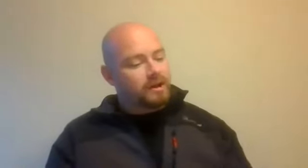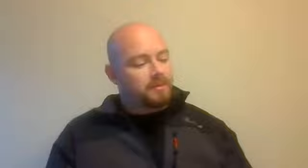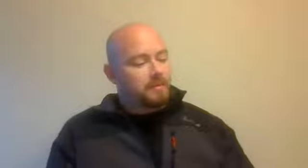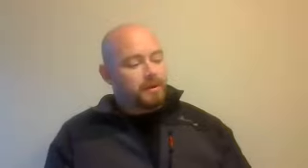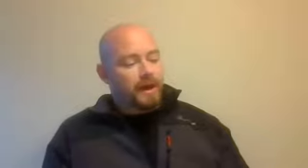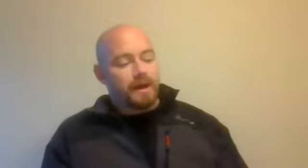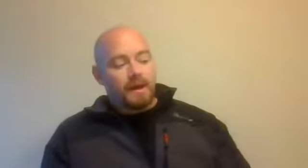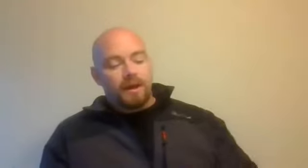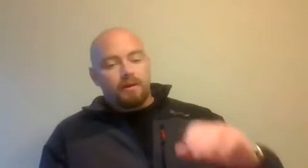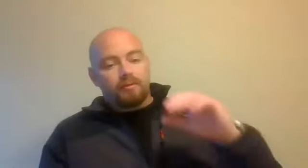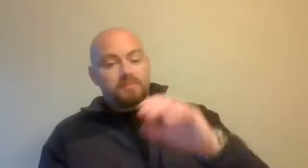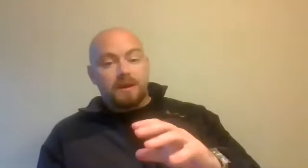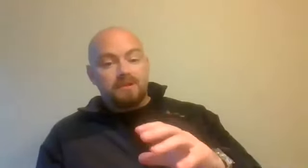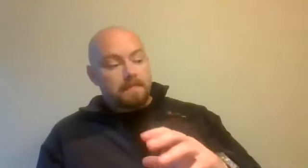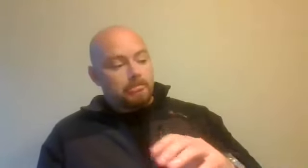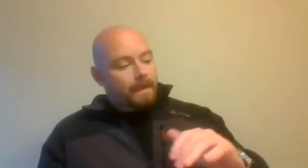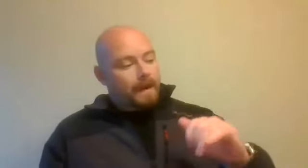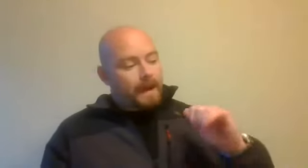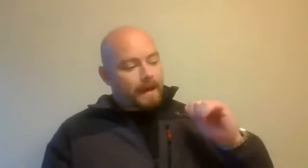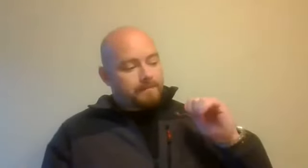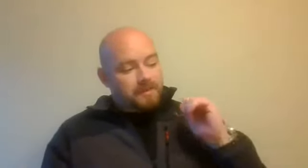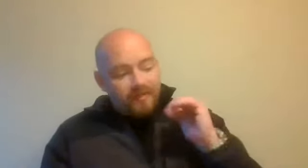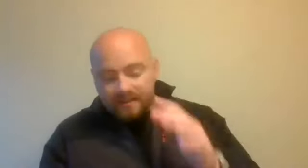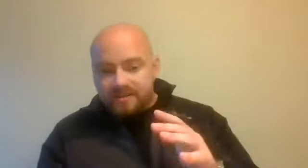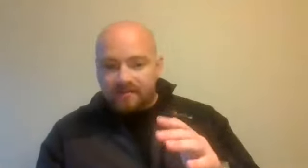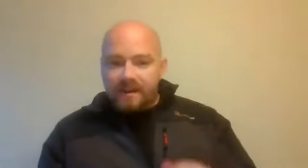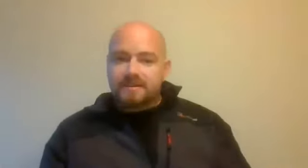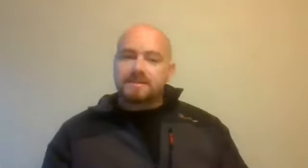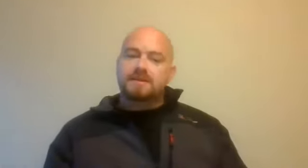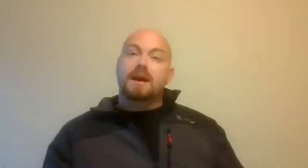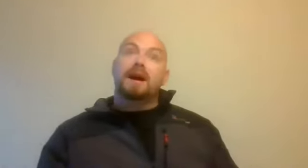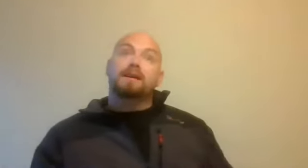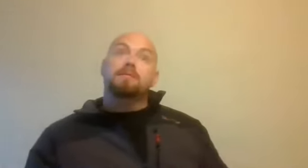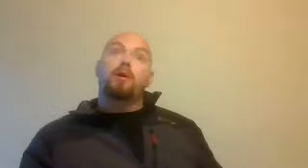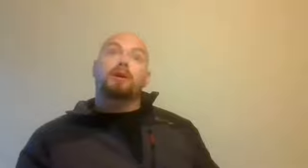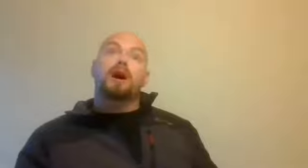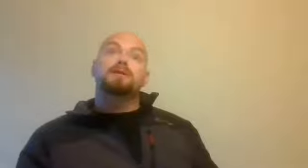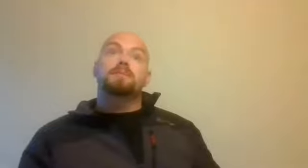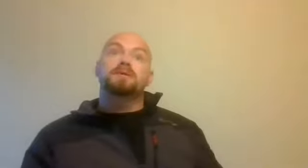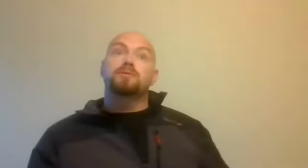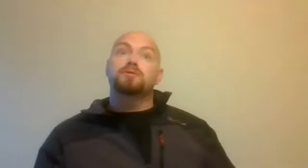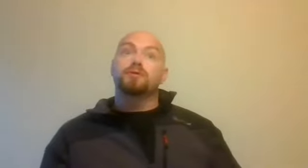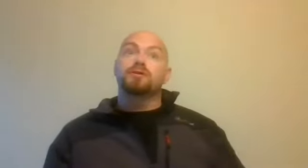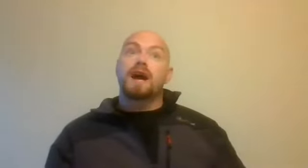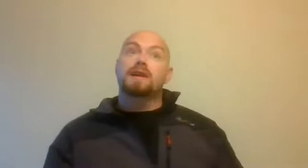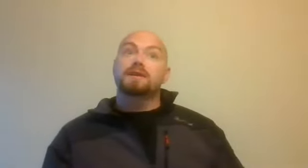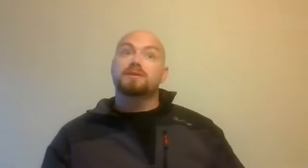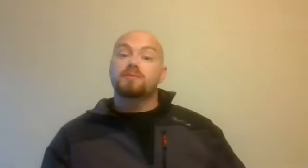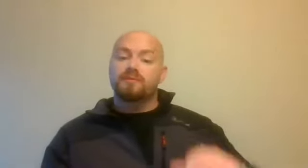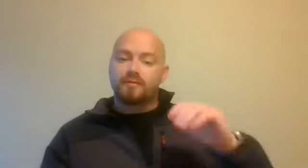a little bit about risk perception, sort of factors that affect us, and an important concept that's supposed to understand in terms of